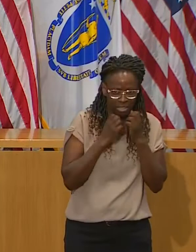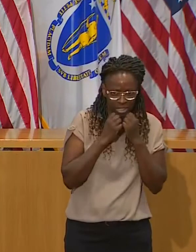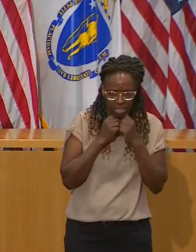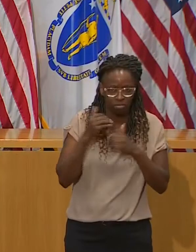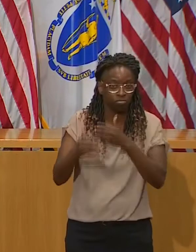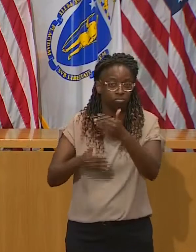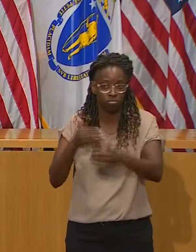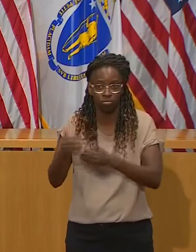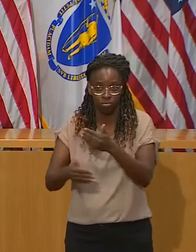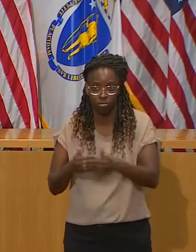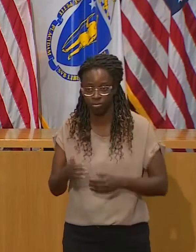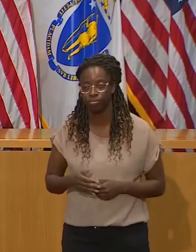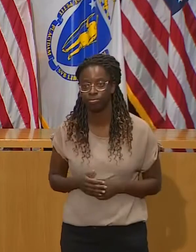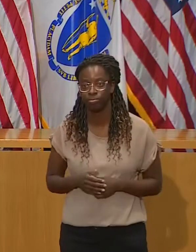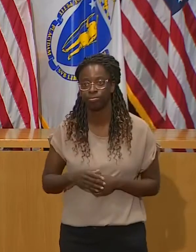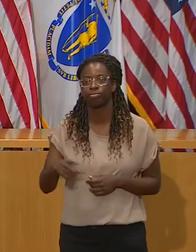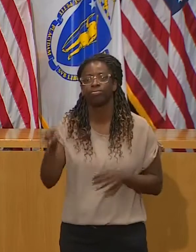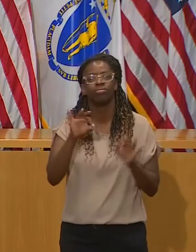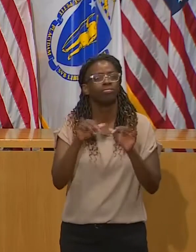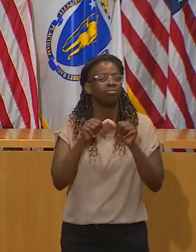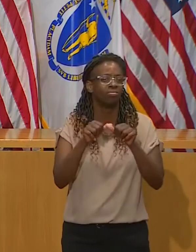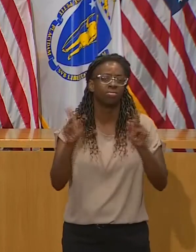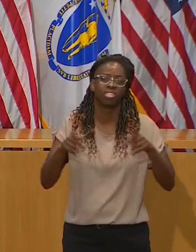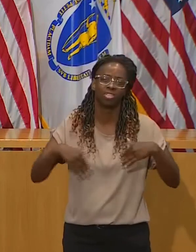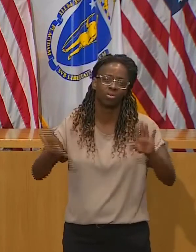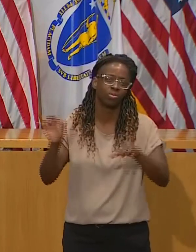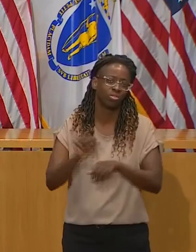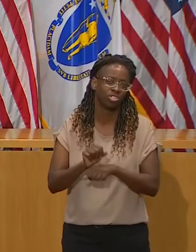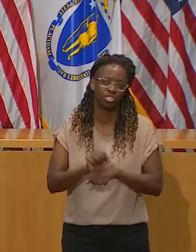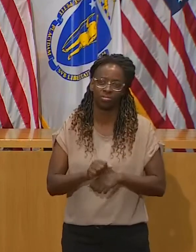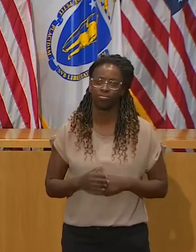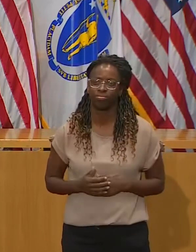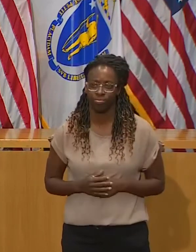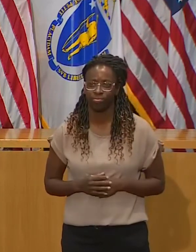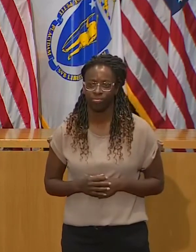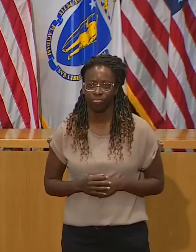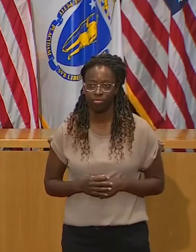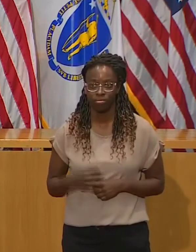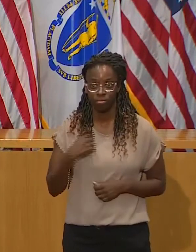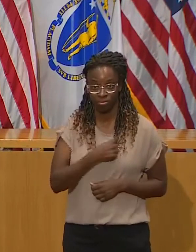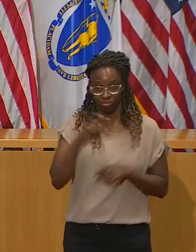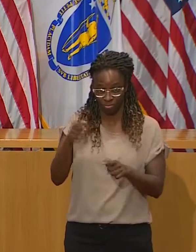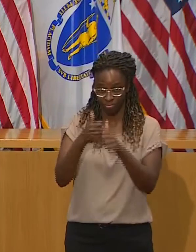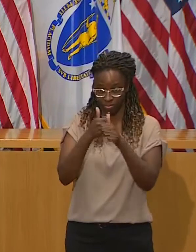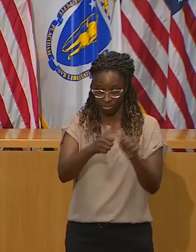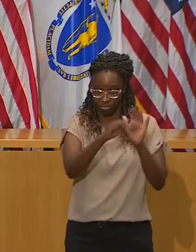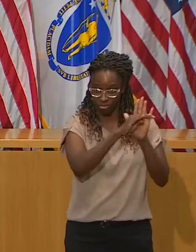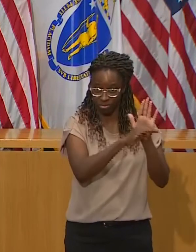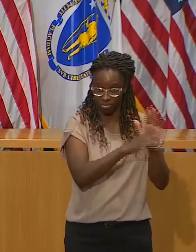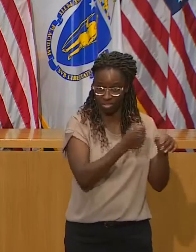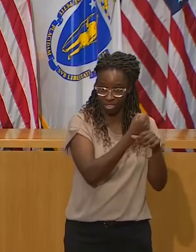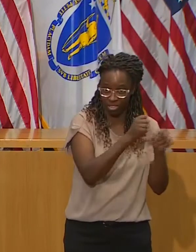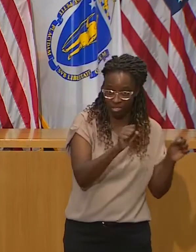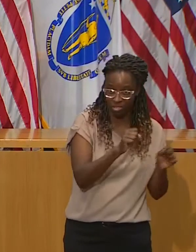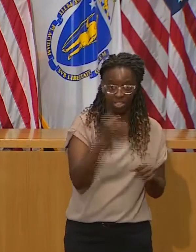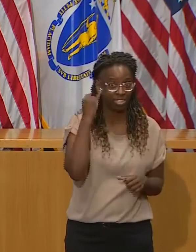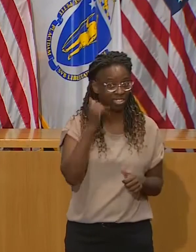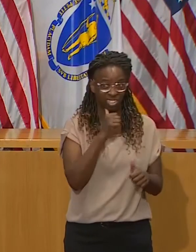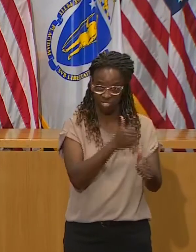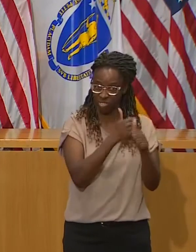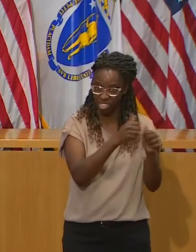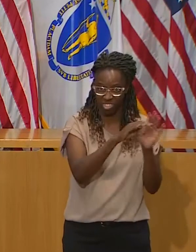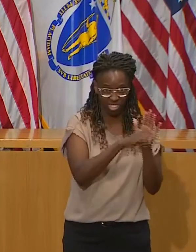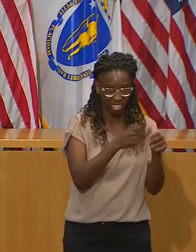work, but to let them work, a whole bunch of other people. I've got to be willing in their